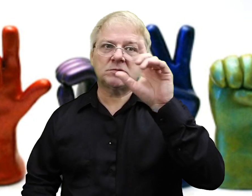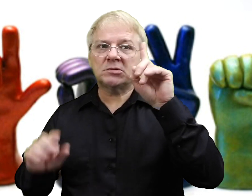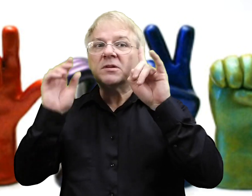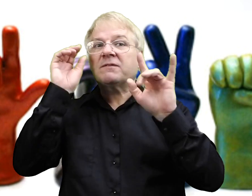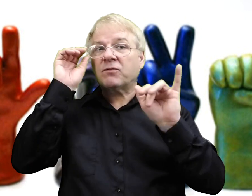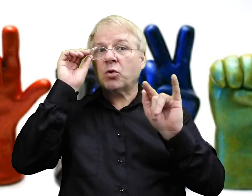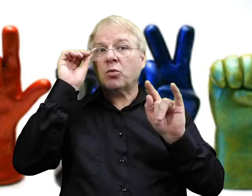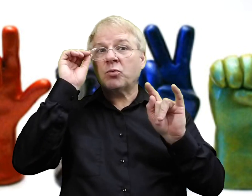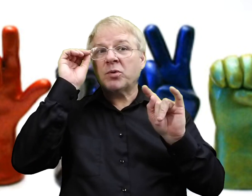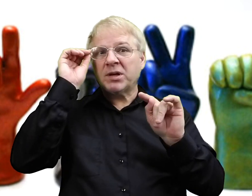Do not seek it out.